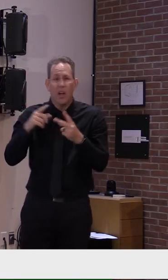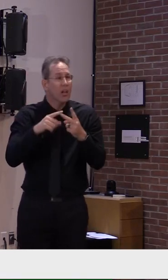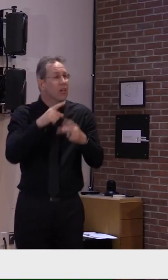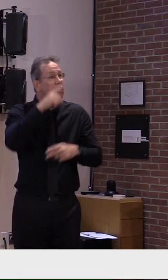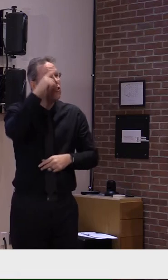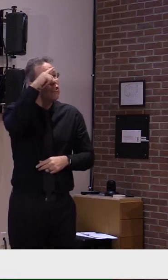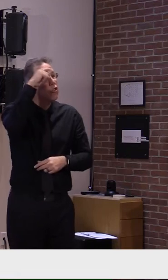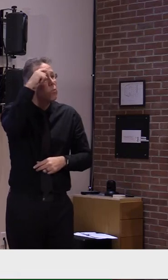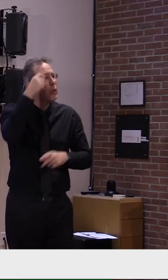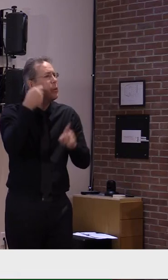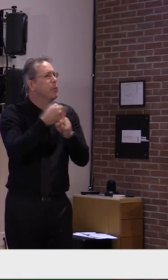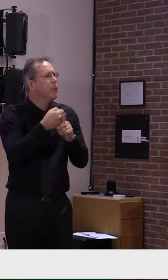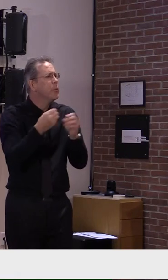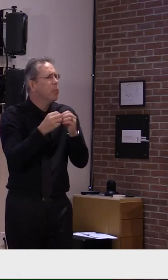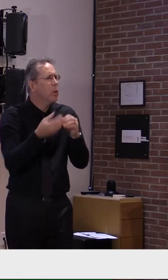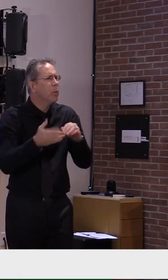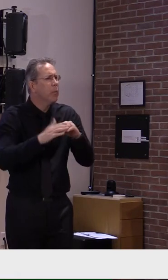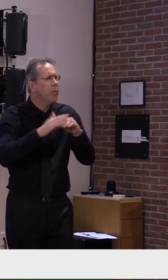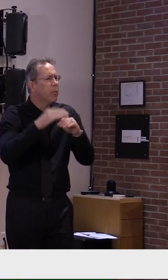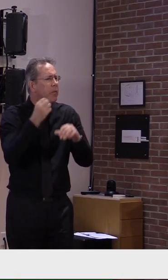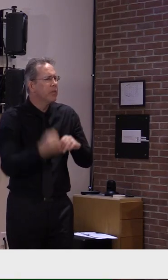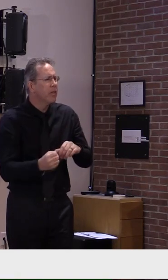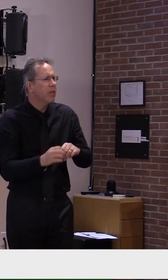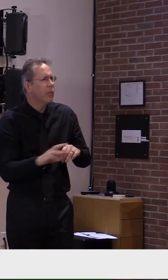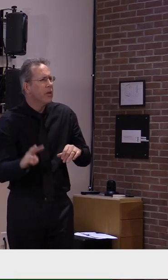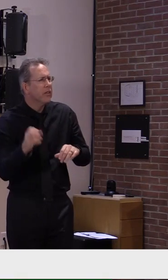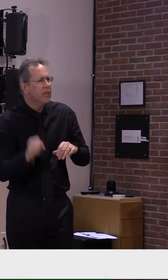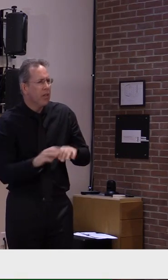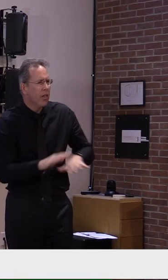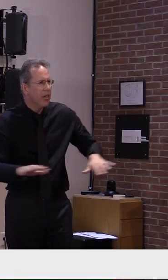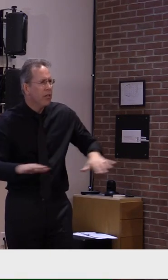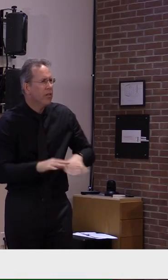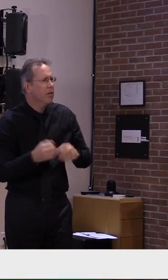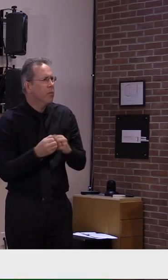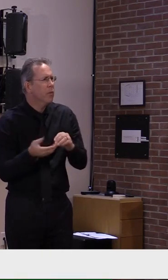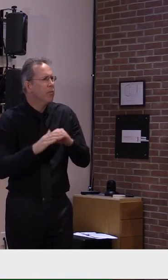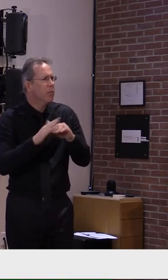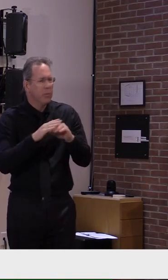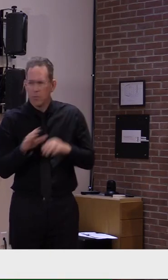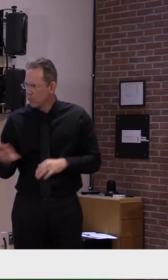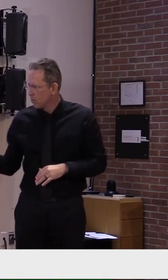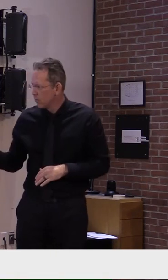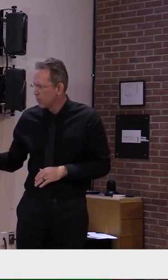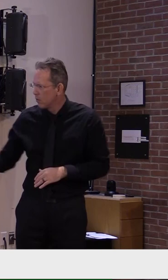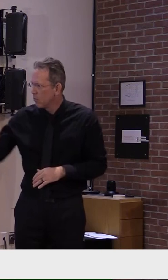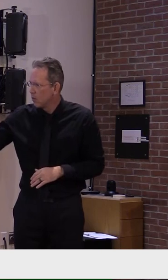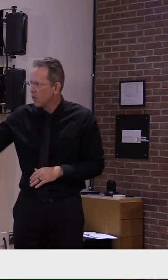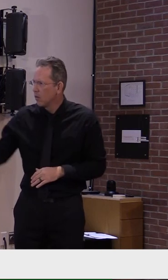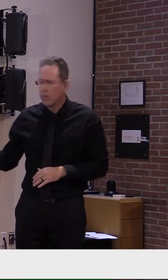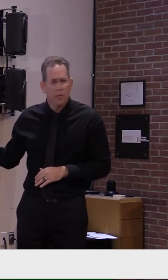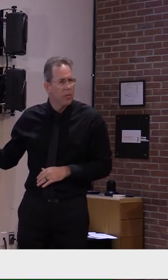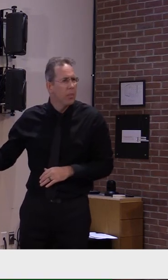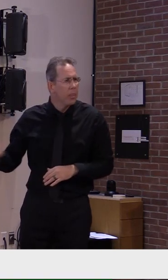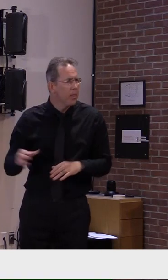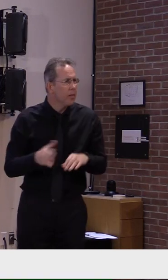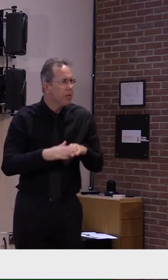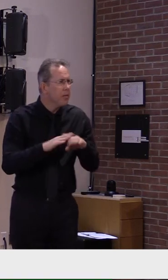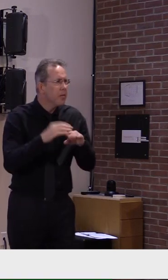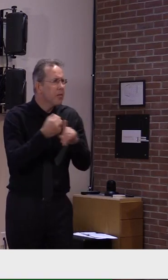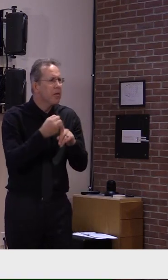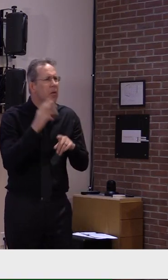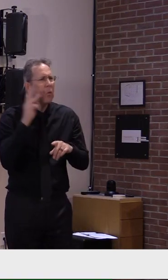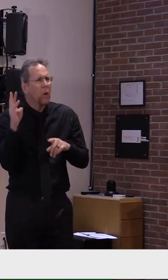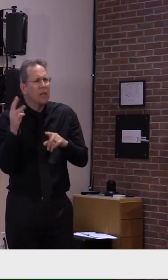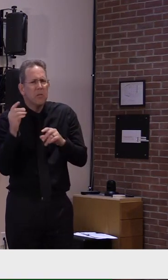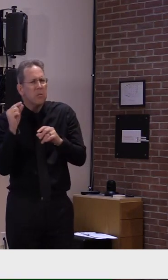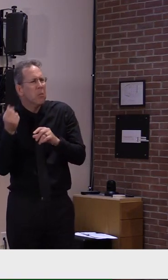that a little bit more broad, but generally in the southern part of the country, some states out west as well. When you